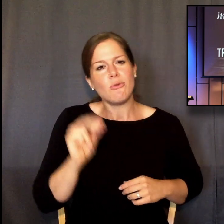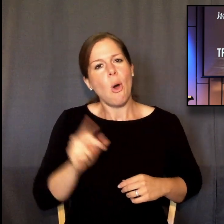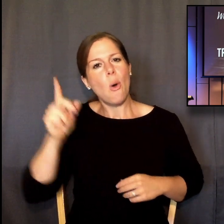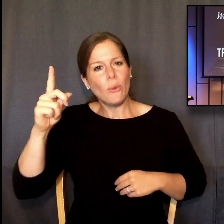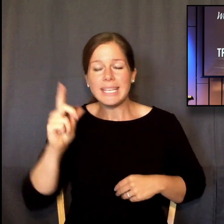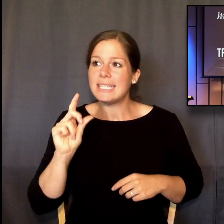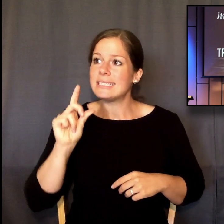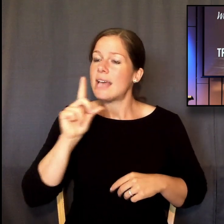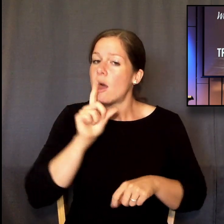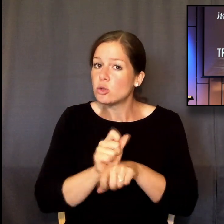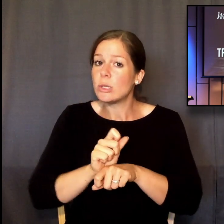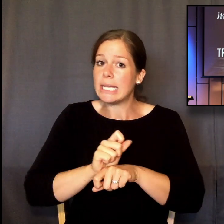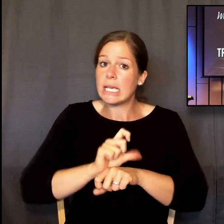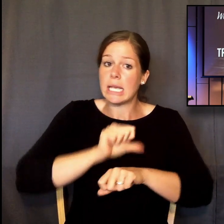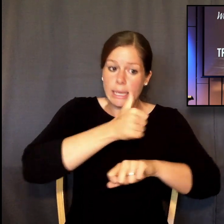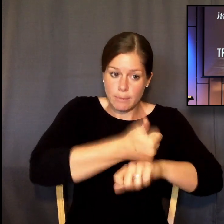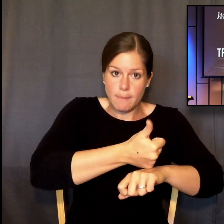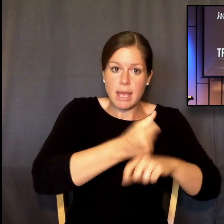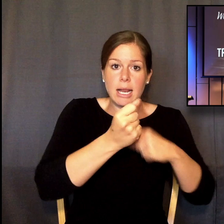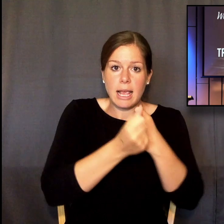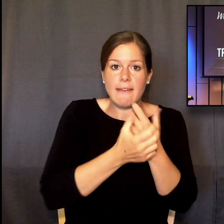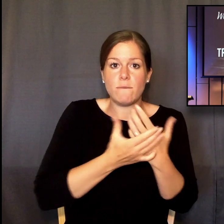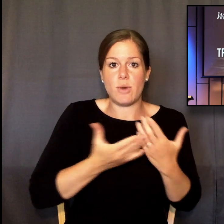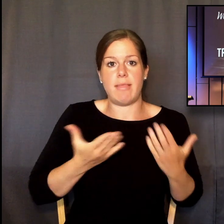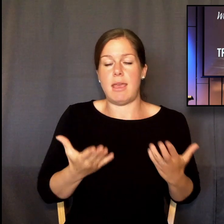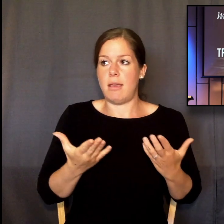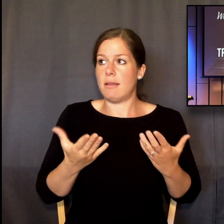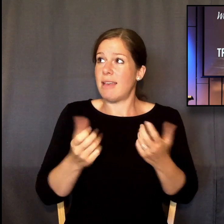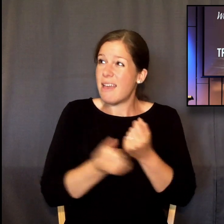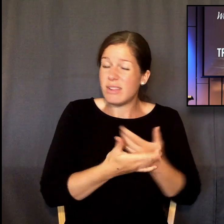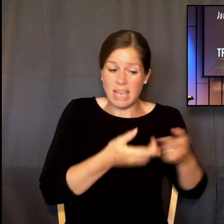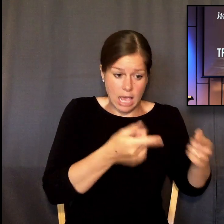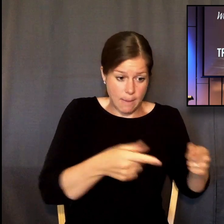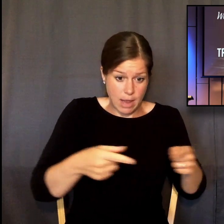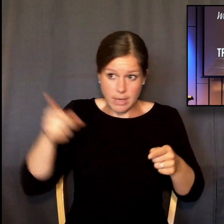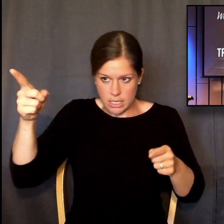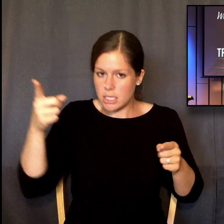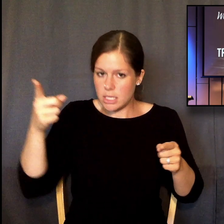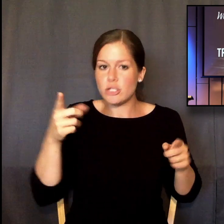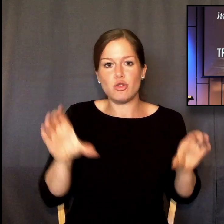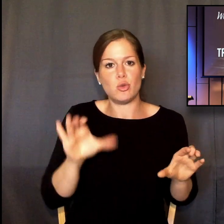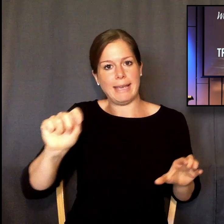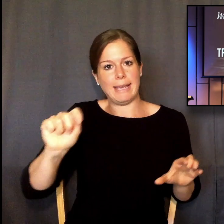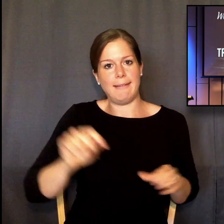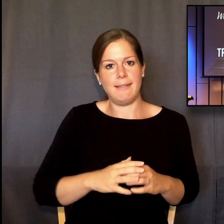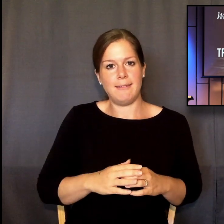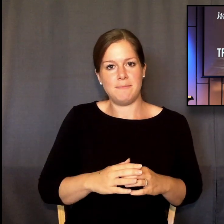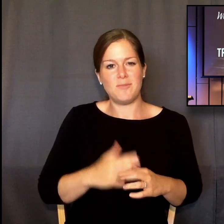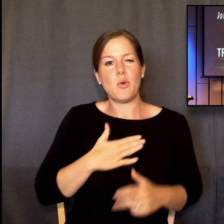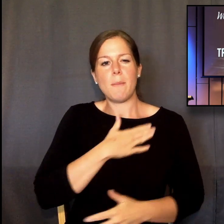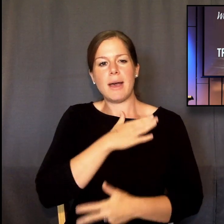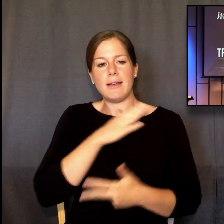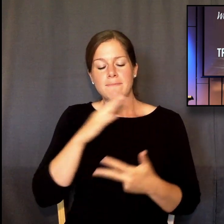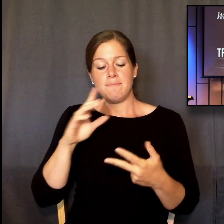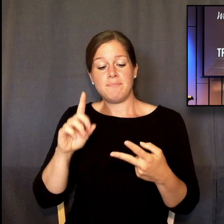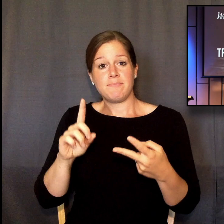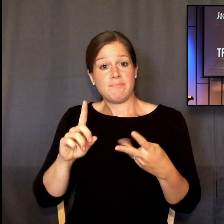actually implementing all things. Everything that happens, he's doing it. Or the way that I put it for point number two, recognize